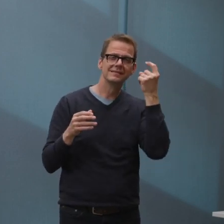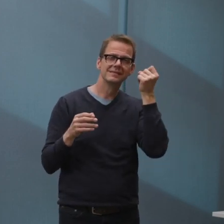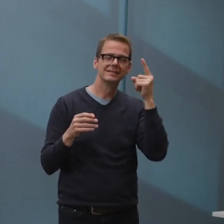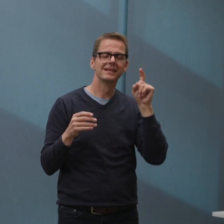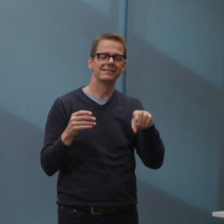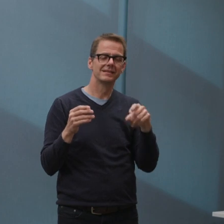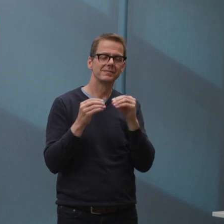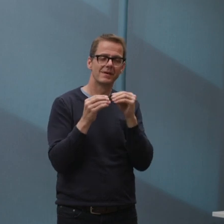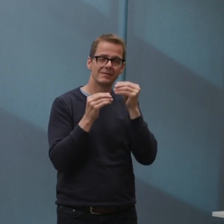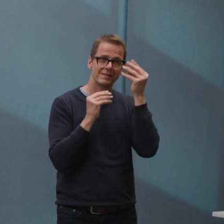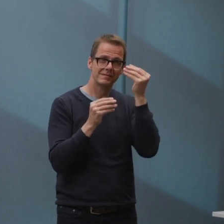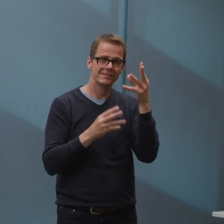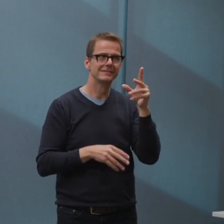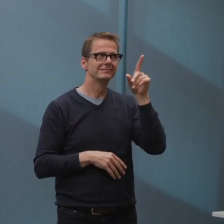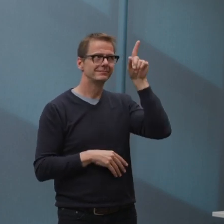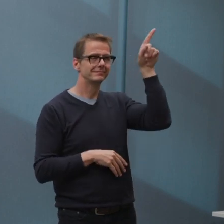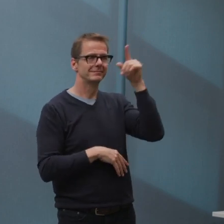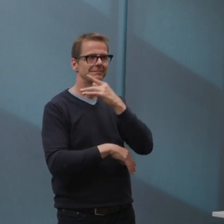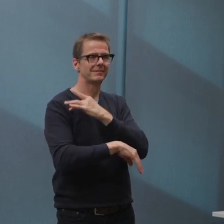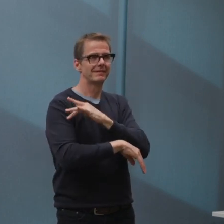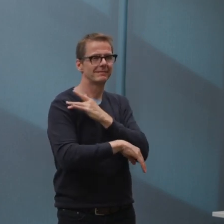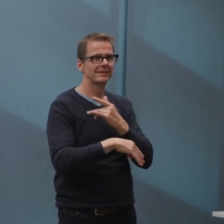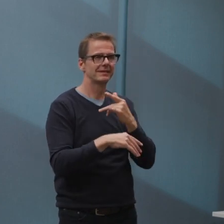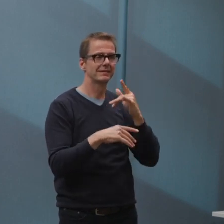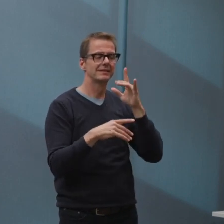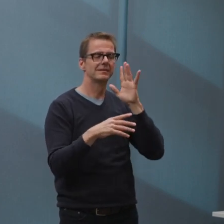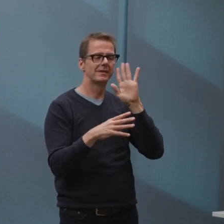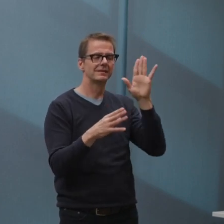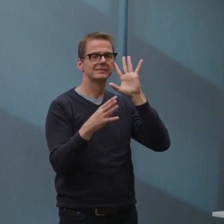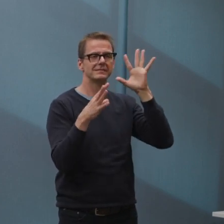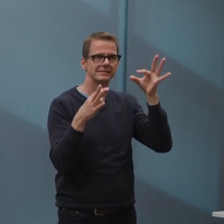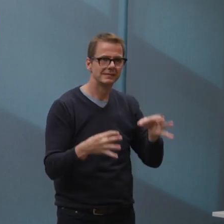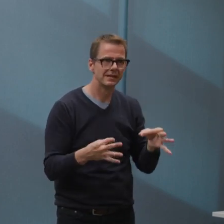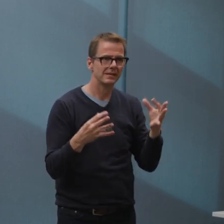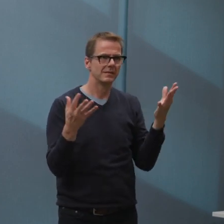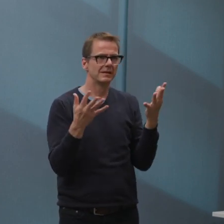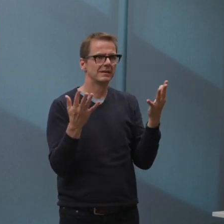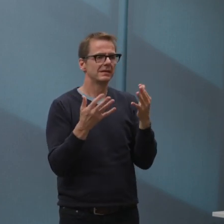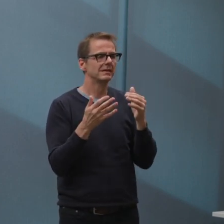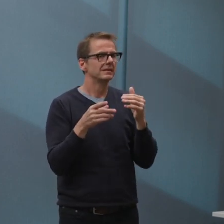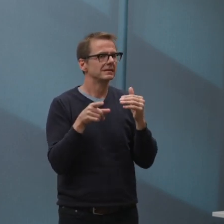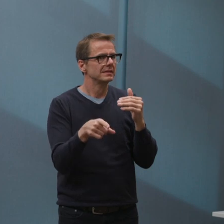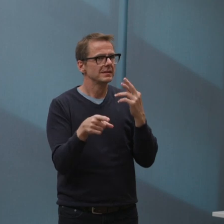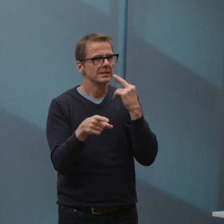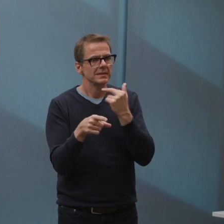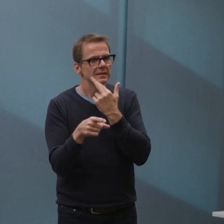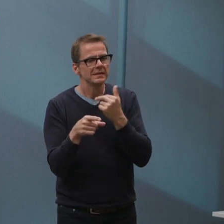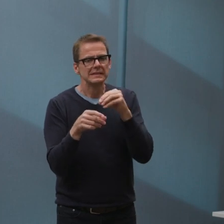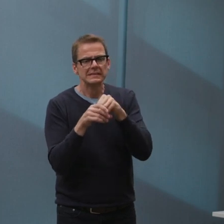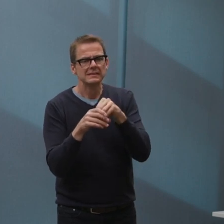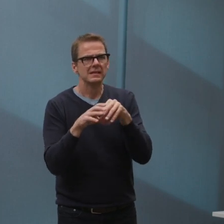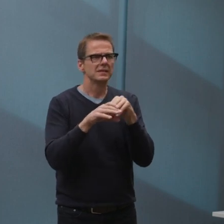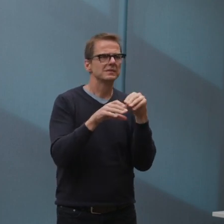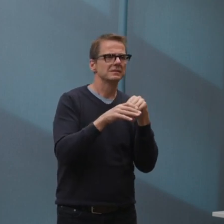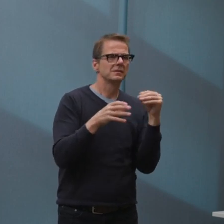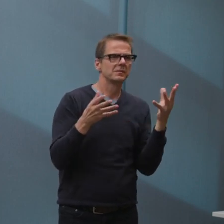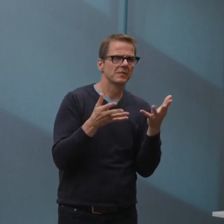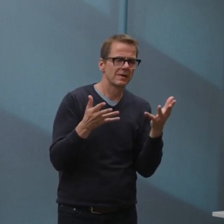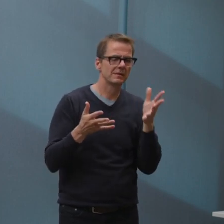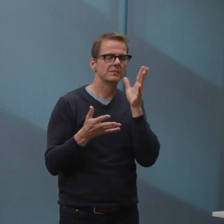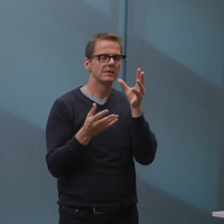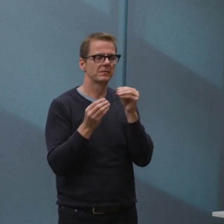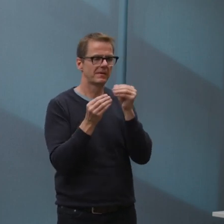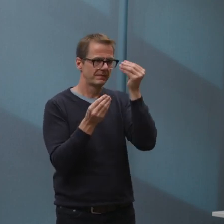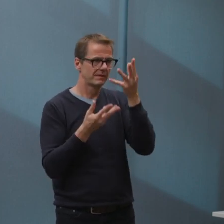additional outdoor space to support restaurants. I'm going to go next to Keith at the Edmonton Journal. Go ahead, please,